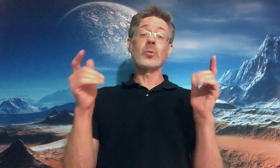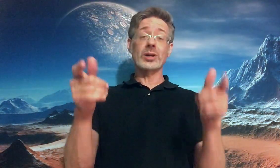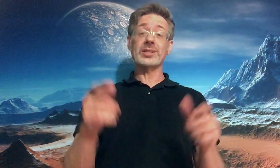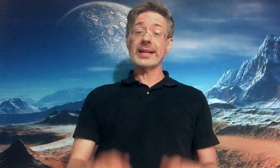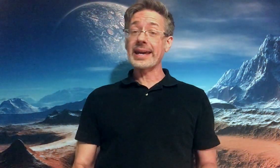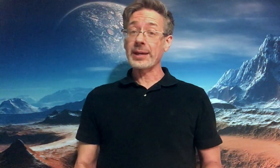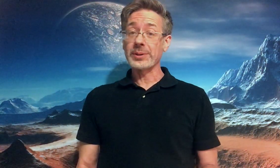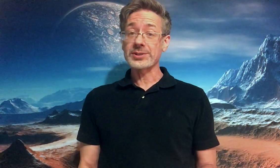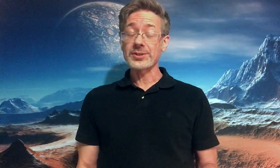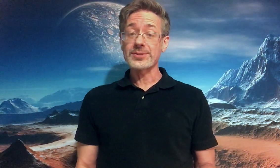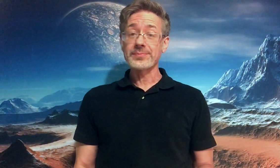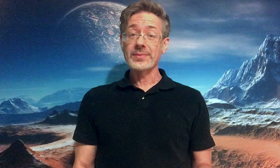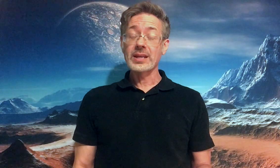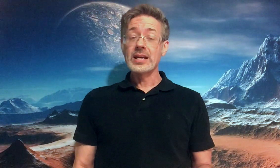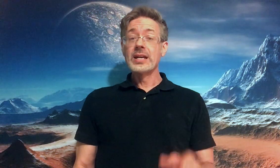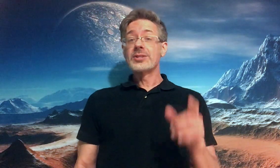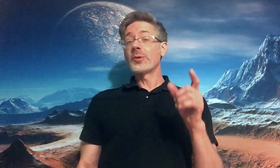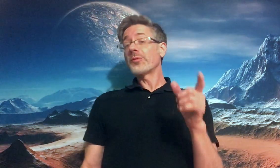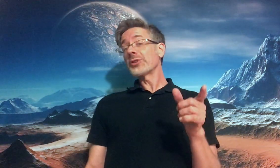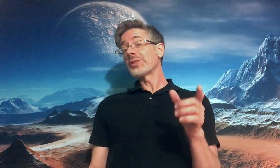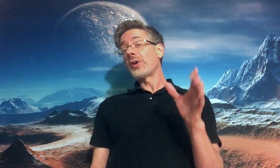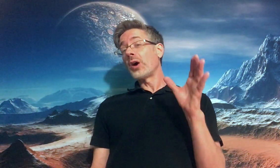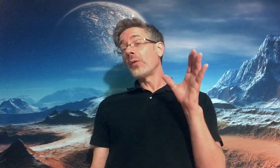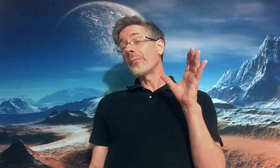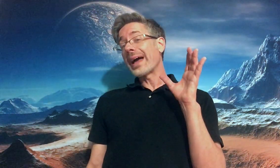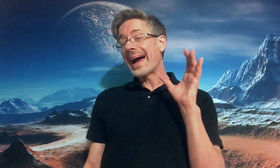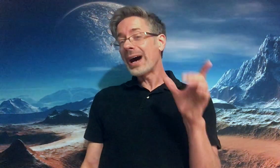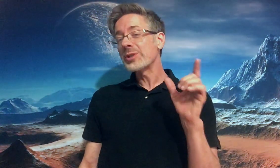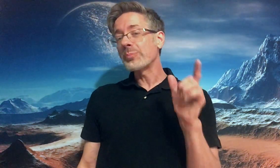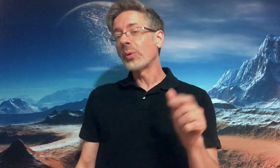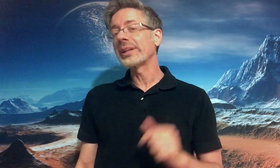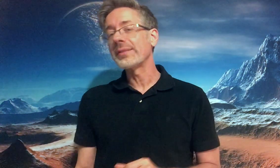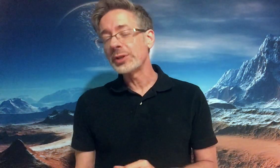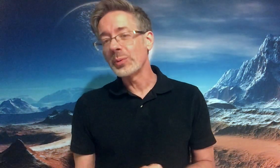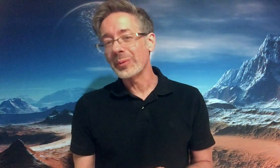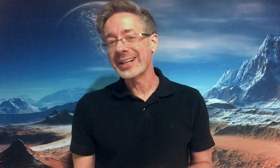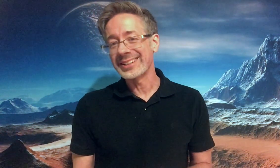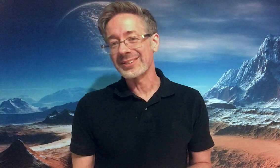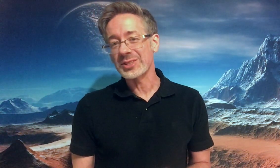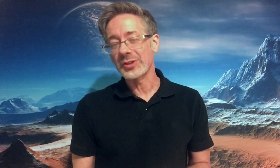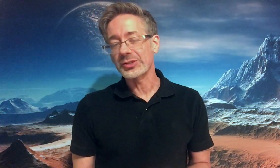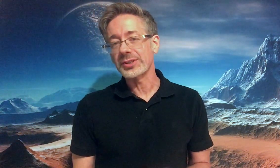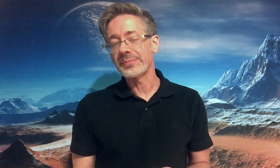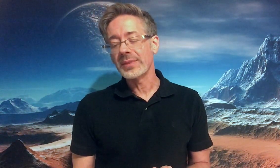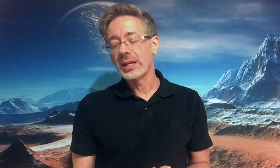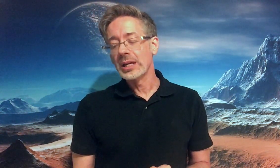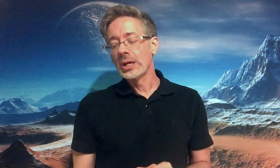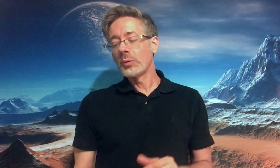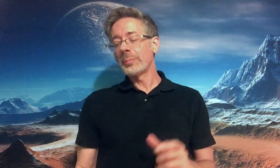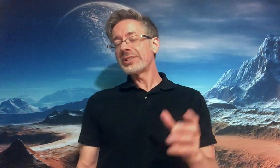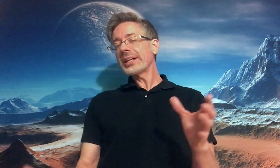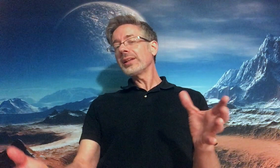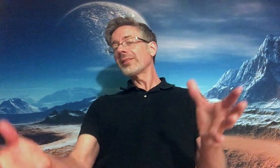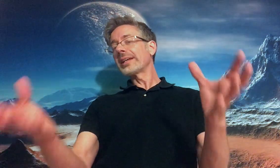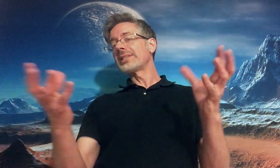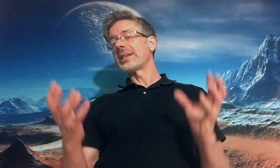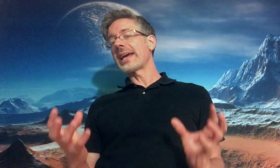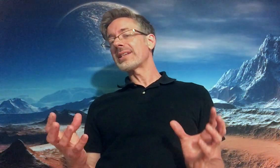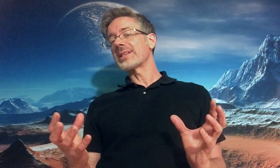works like gangbusters. So first of all, how is porn giving you erectile dysfunction? Well, particularly in today's